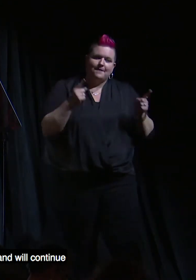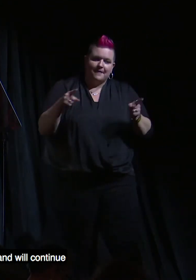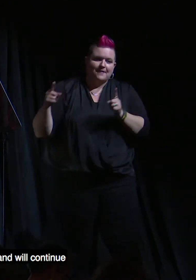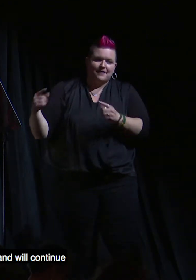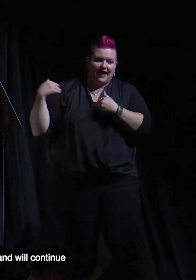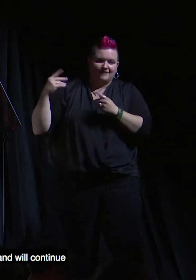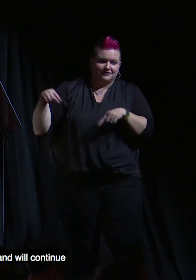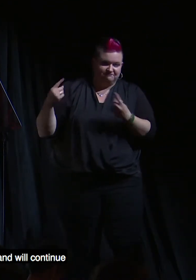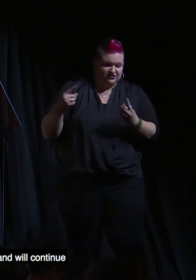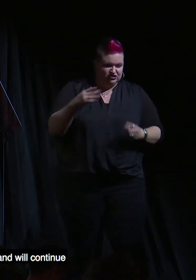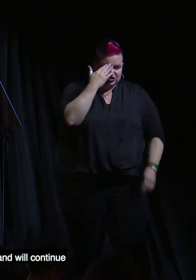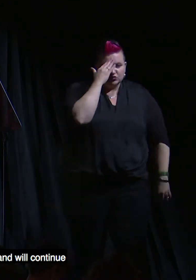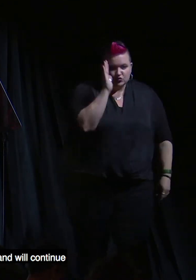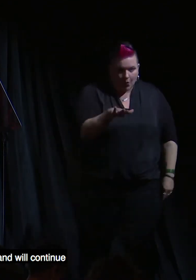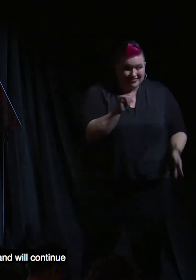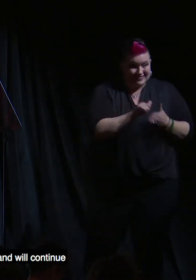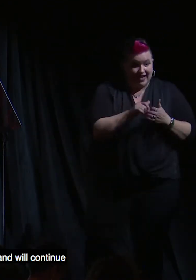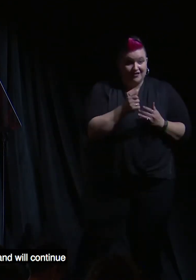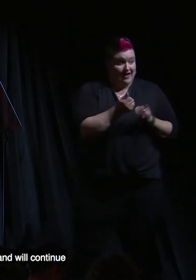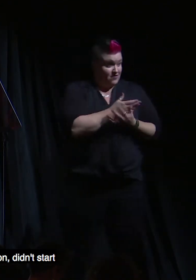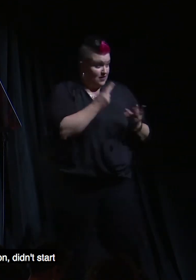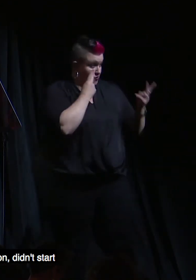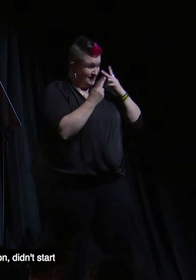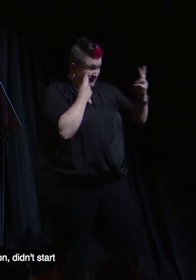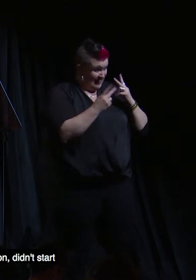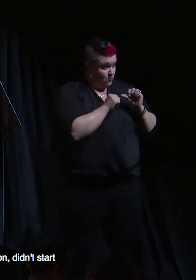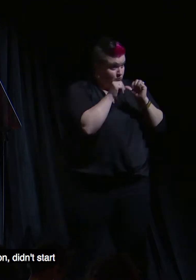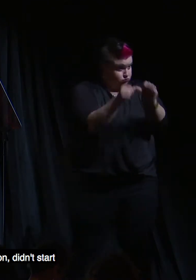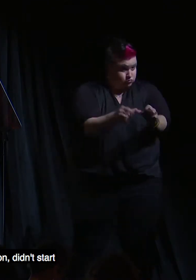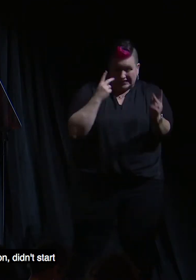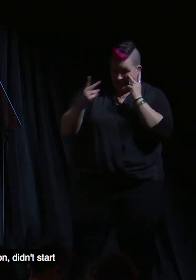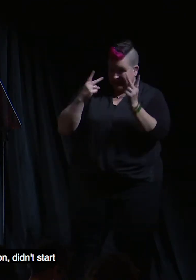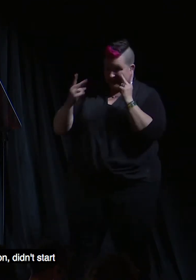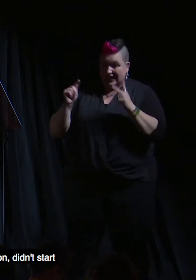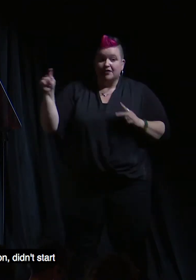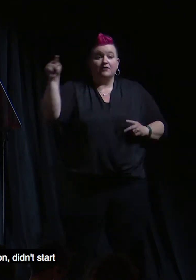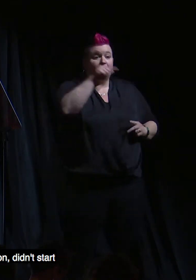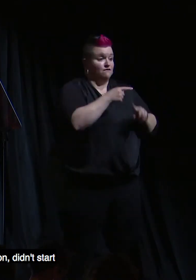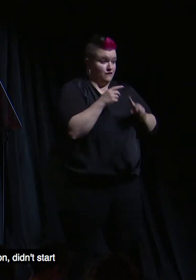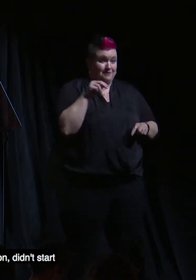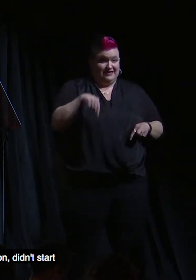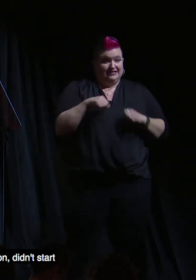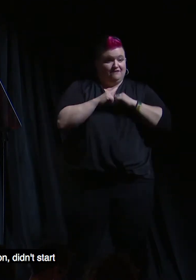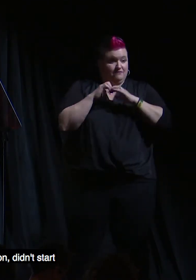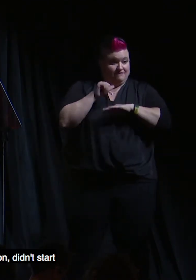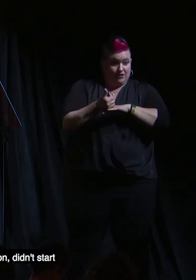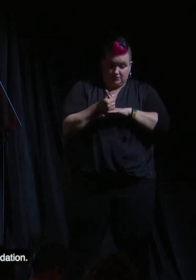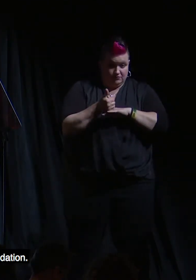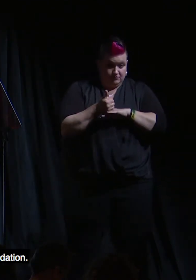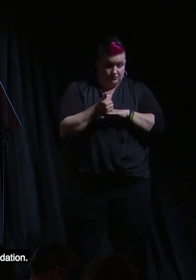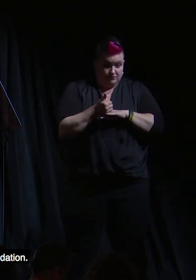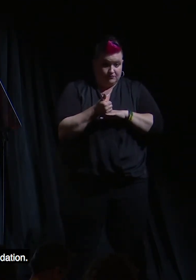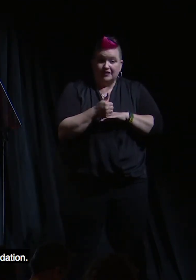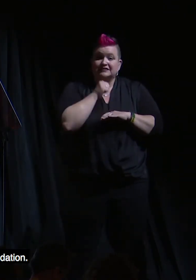Just take note that what you have seen and will continue to see coming out of the Ms. Foundation didn't start